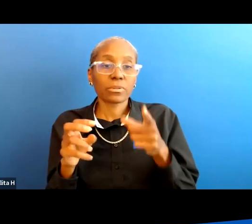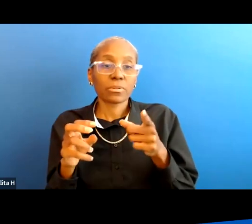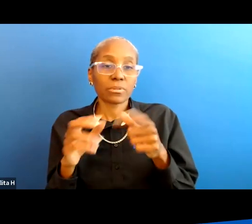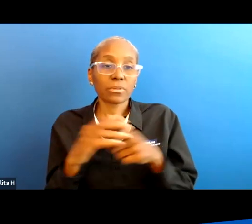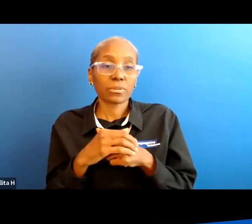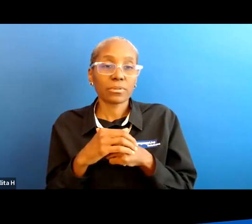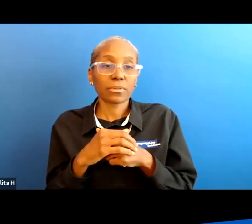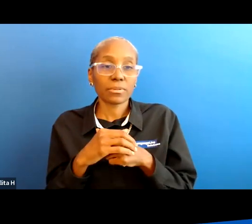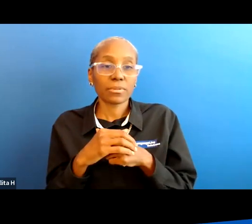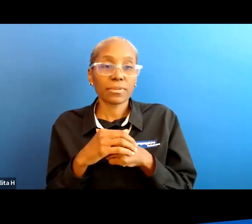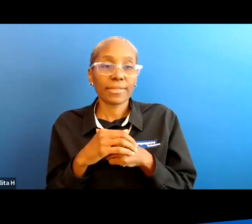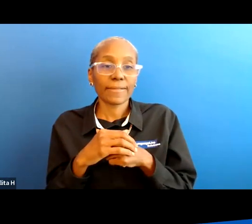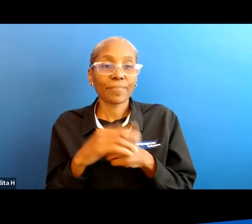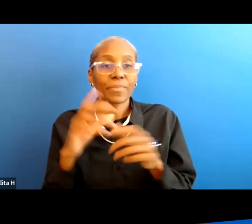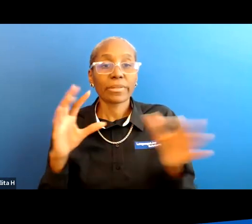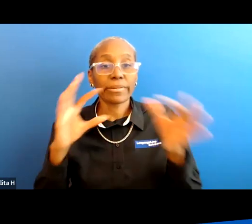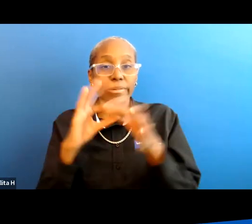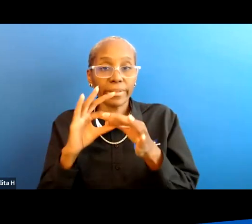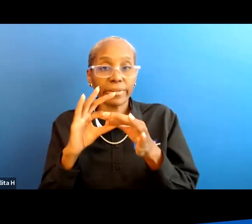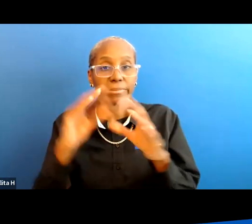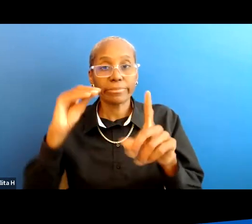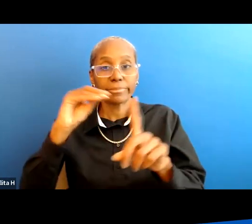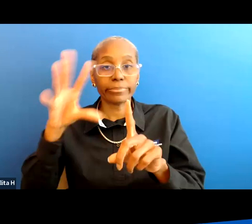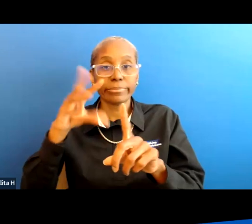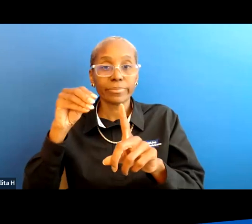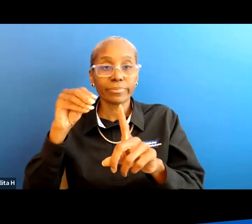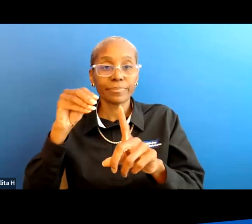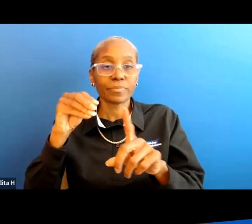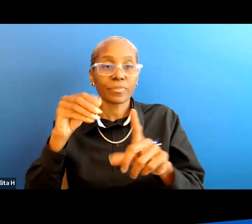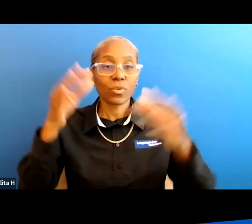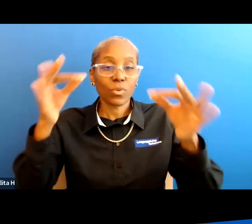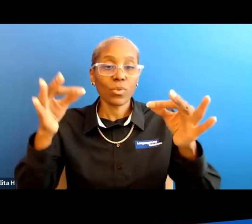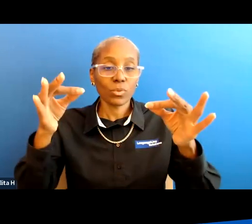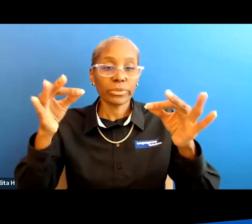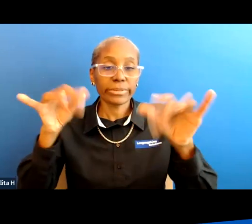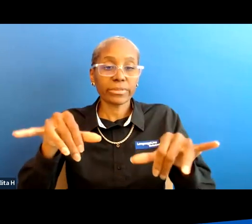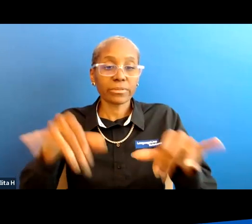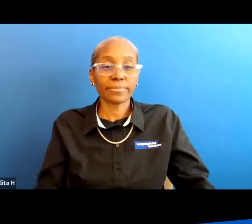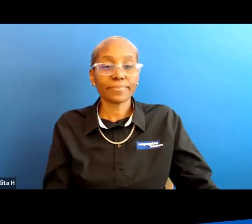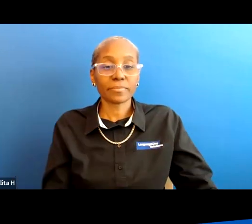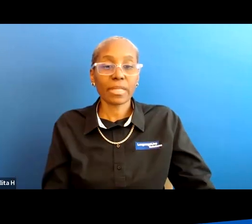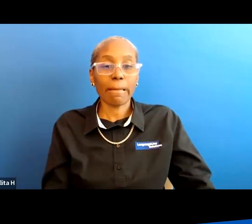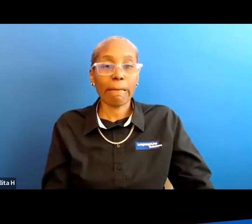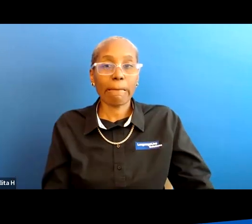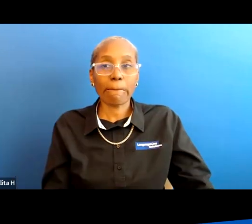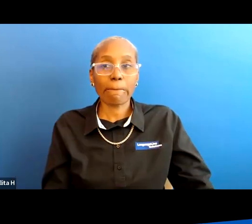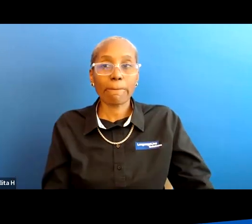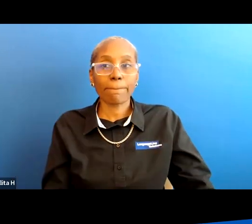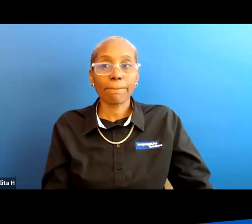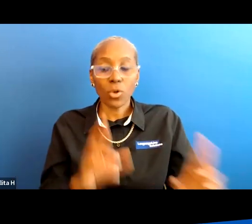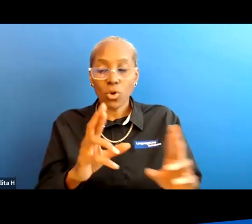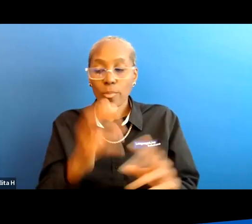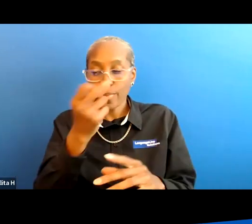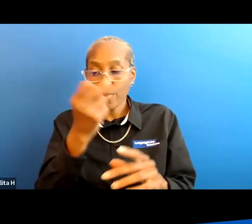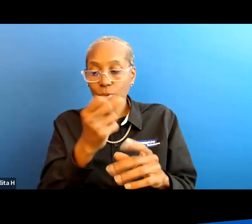this link right here now let me hold it still i hope i'm holding